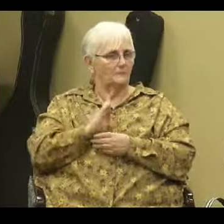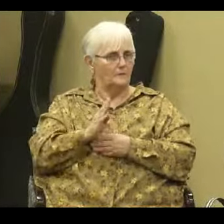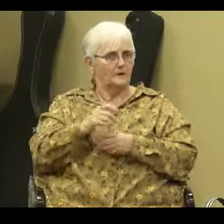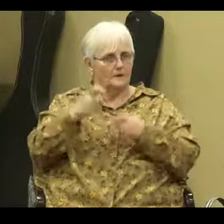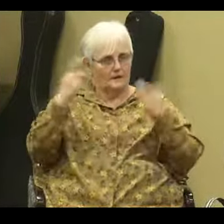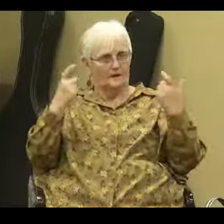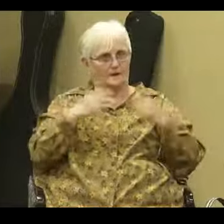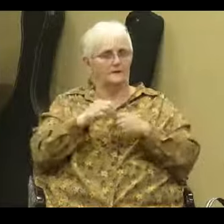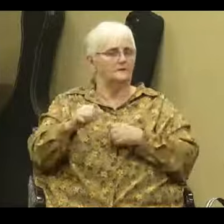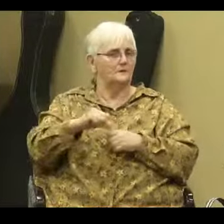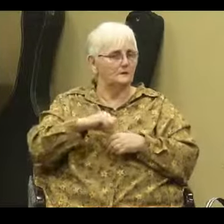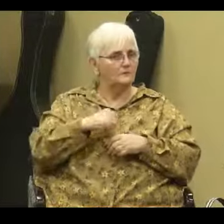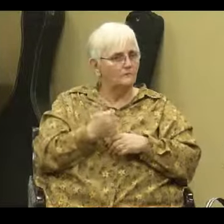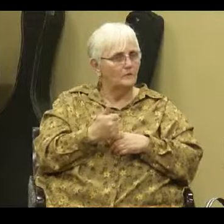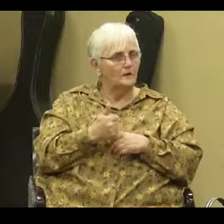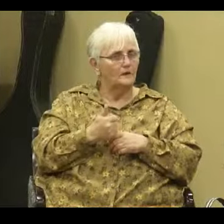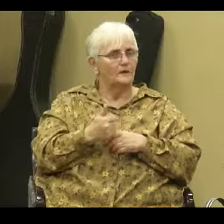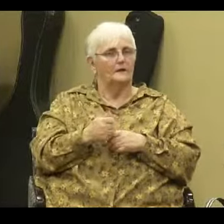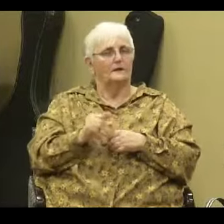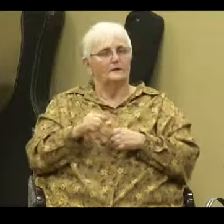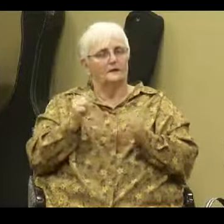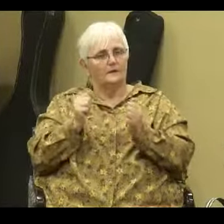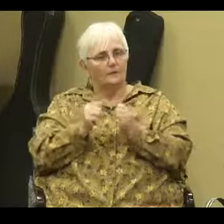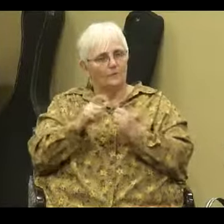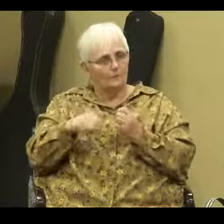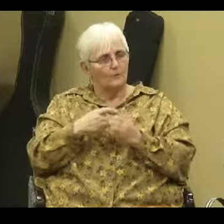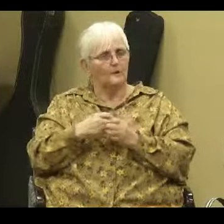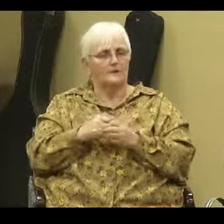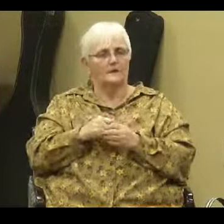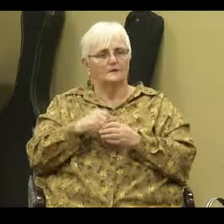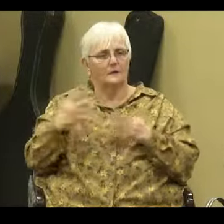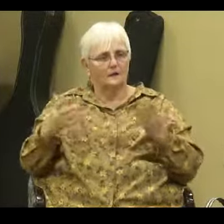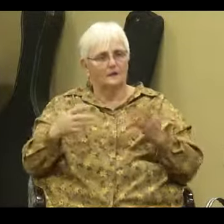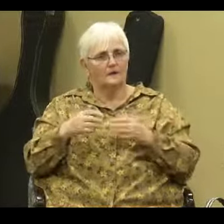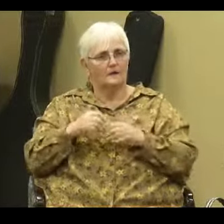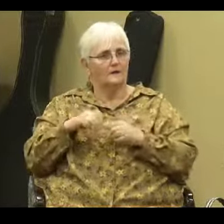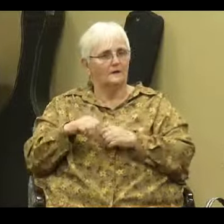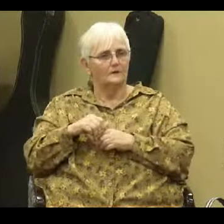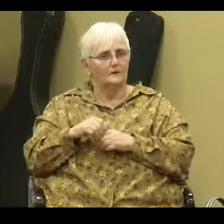pride when there's a whole lot of intellect going on.